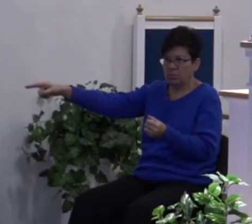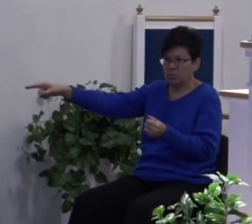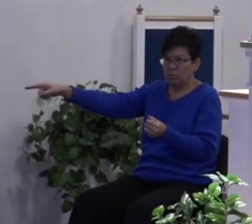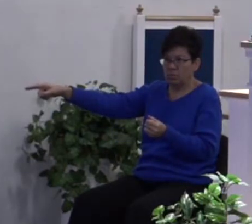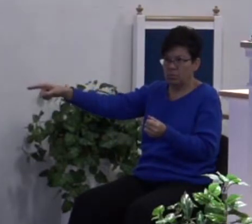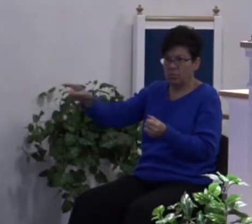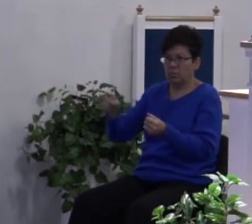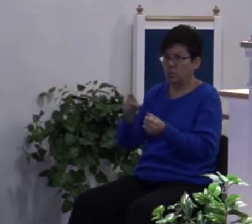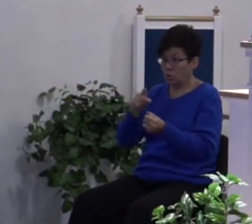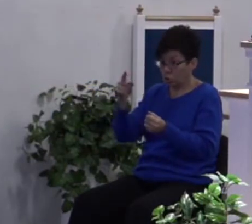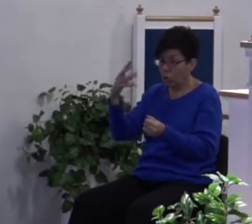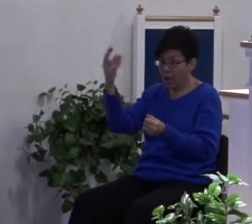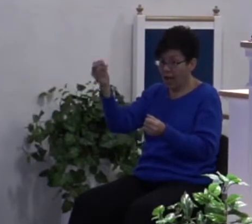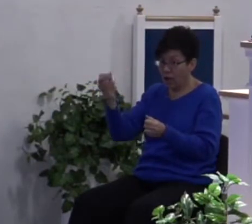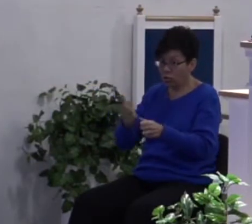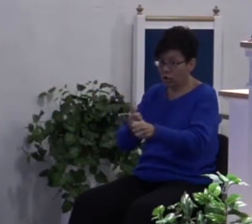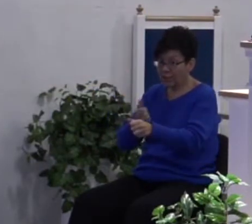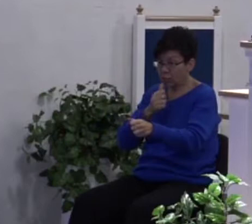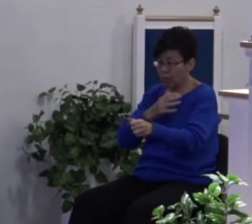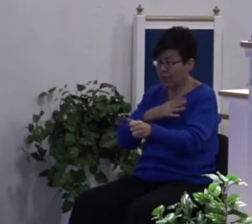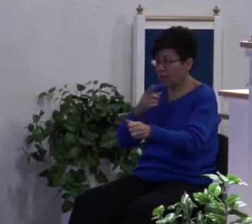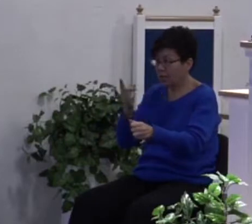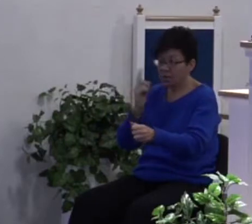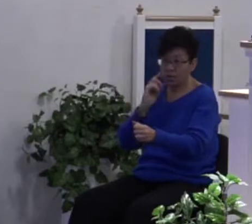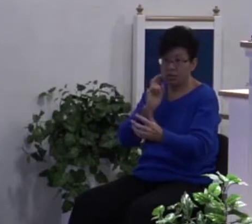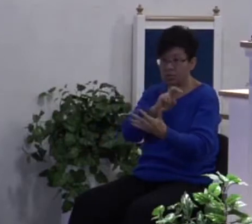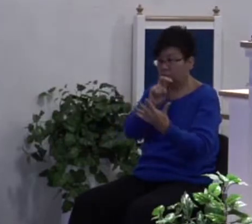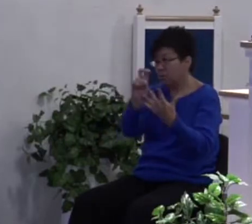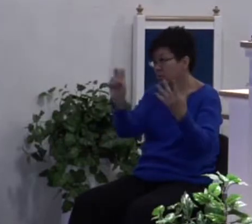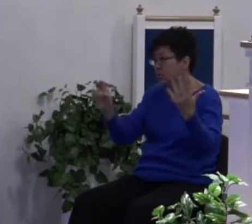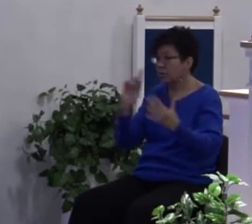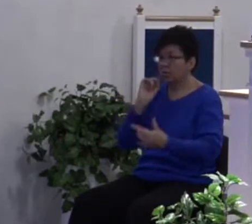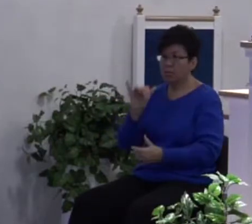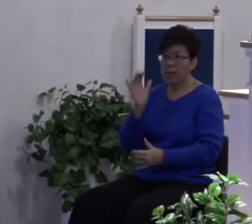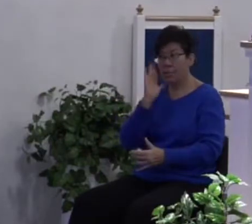You can go out chasing women running from bed to bed. That won't make you happy.